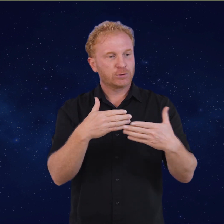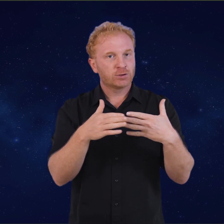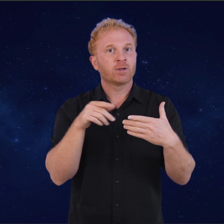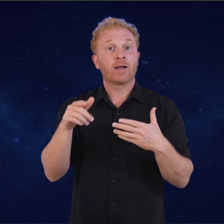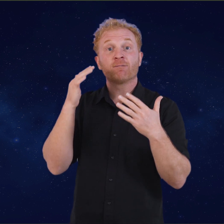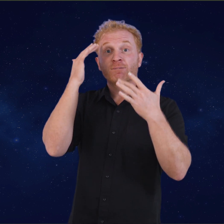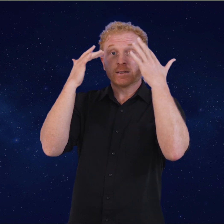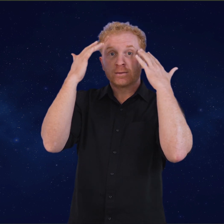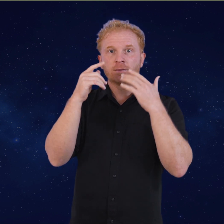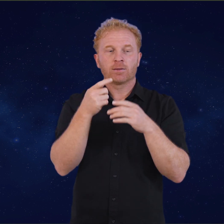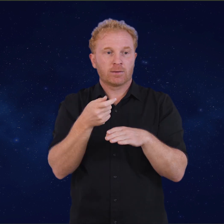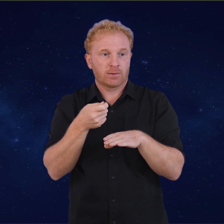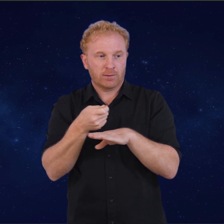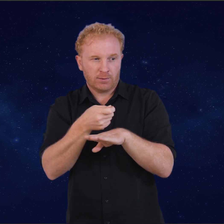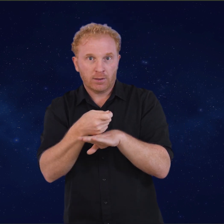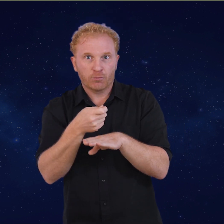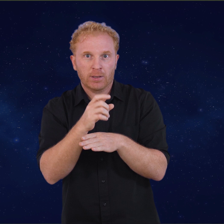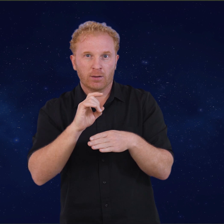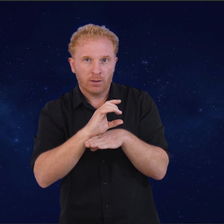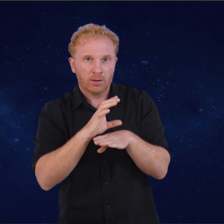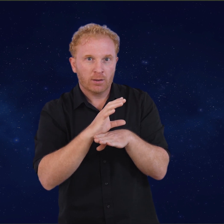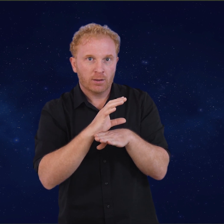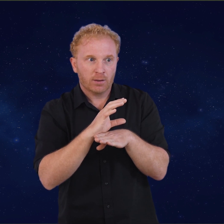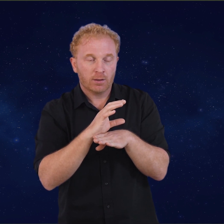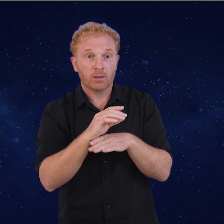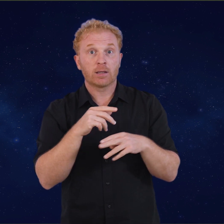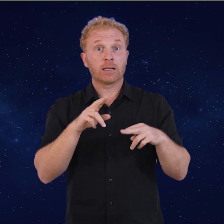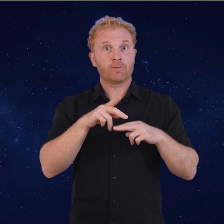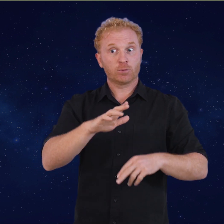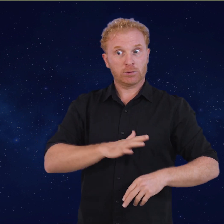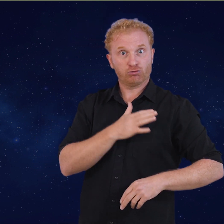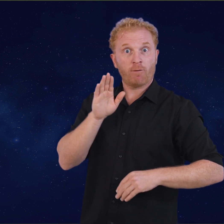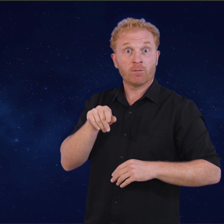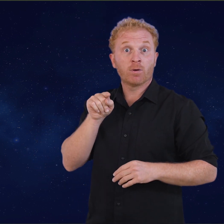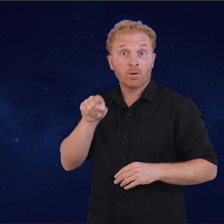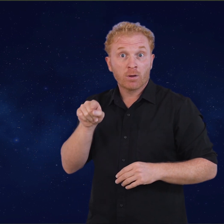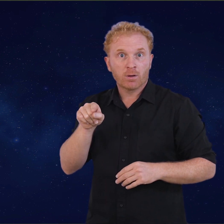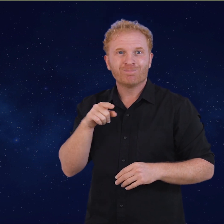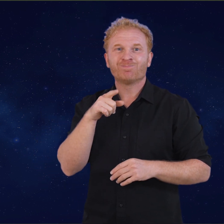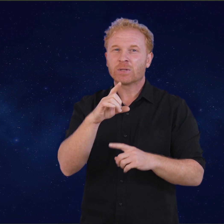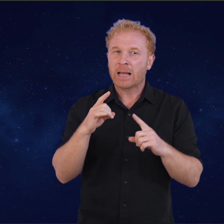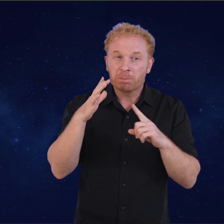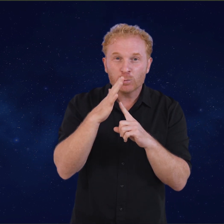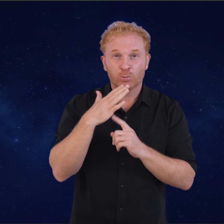If you are interested in accessing psychedelic therapy, it is important to be aware of the skills, tools,